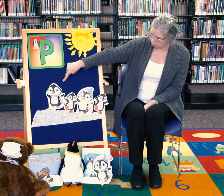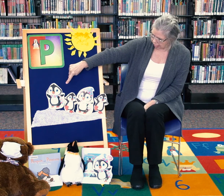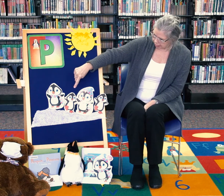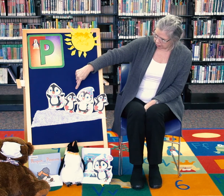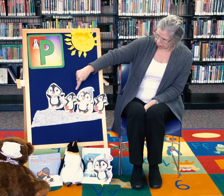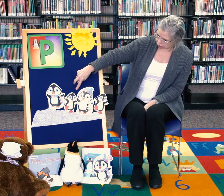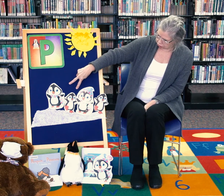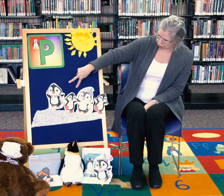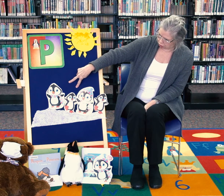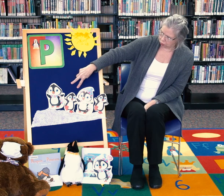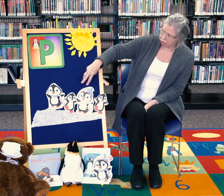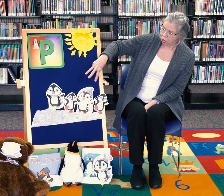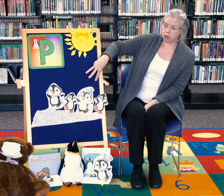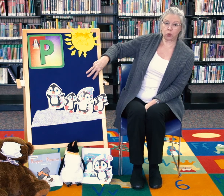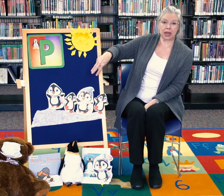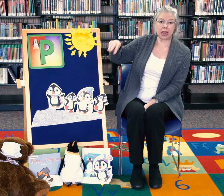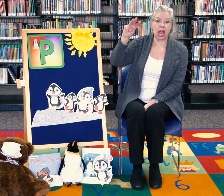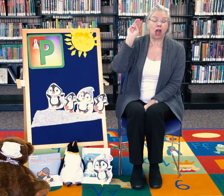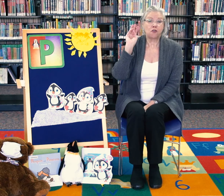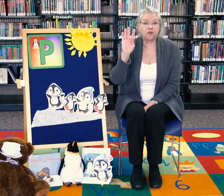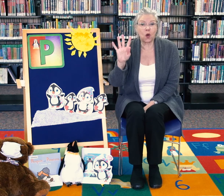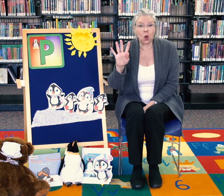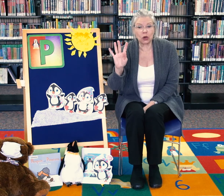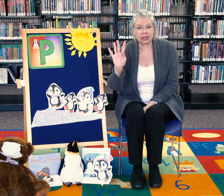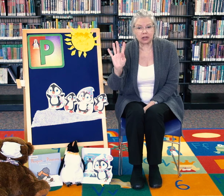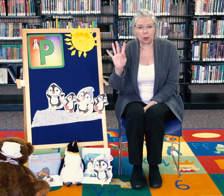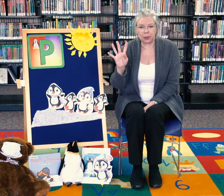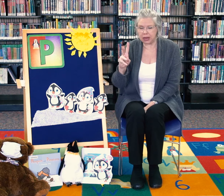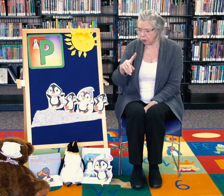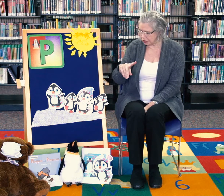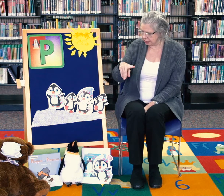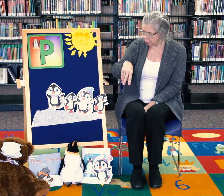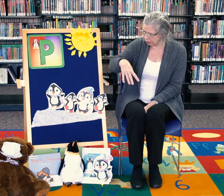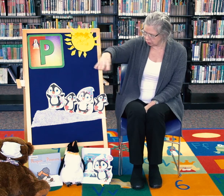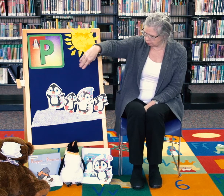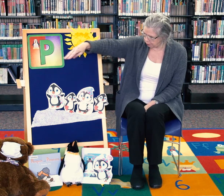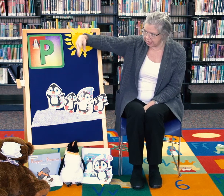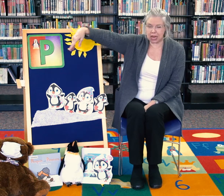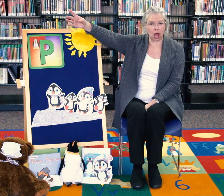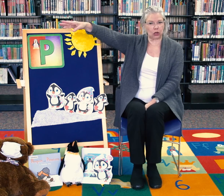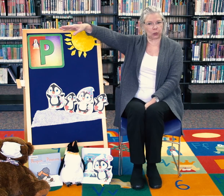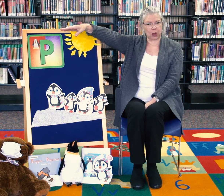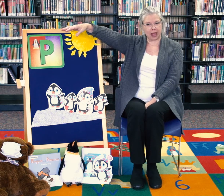One, two, three, four little penguins. They were spinning all around.